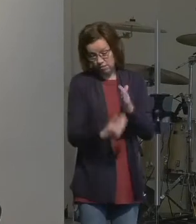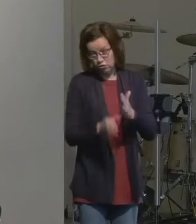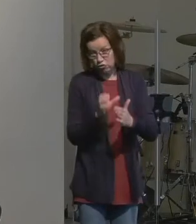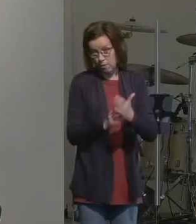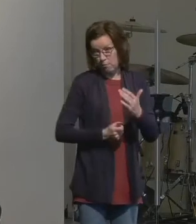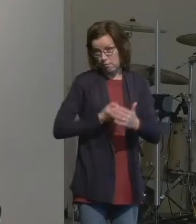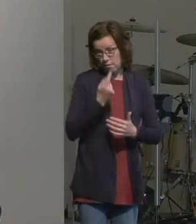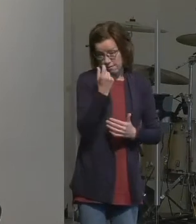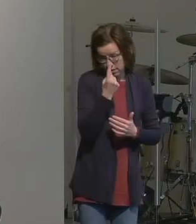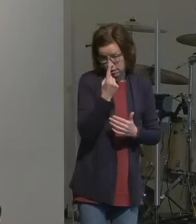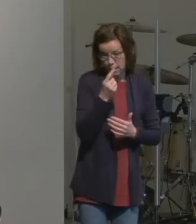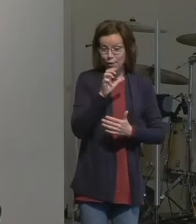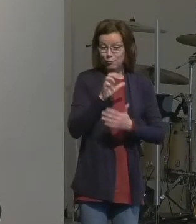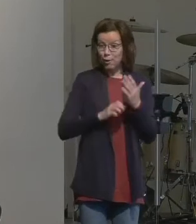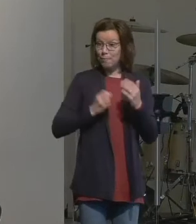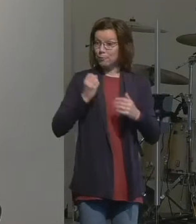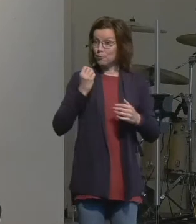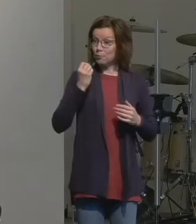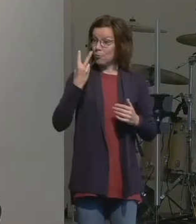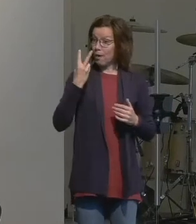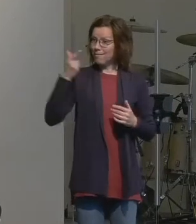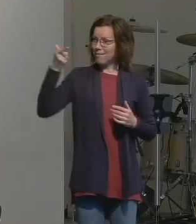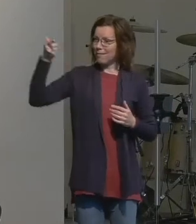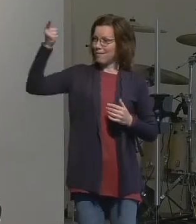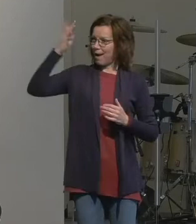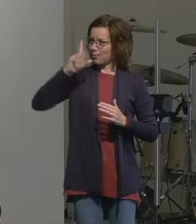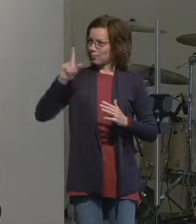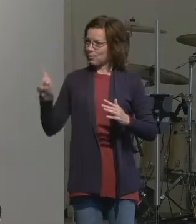onto on the scene to engage Abram.